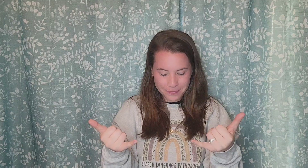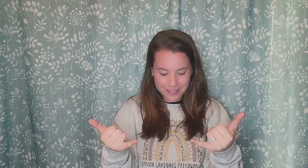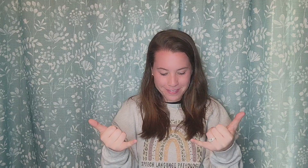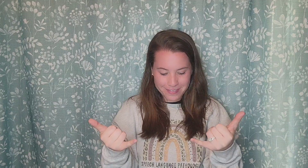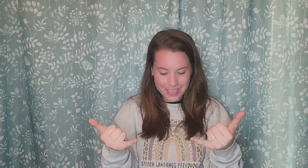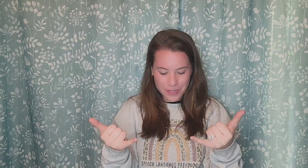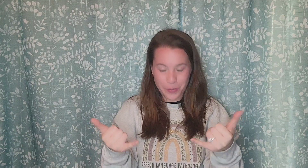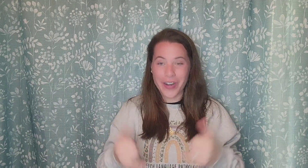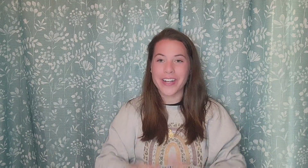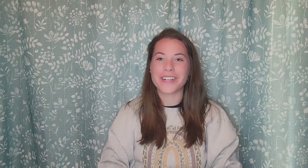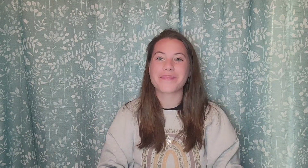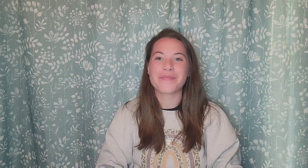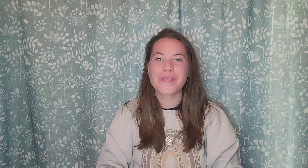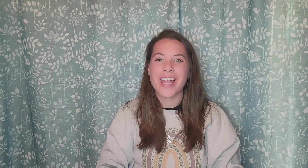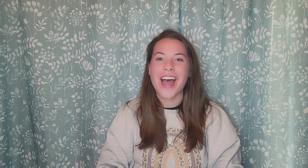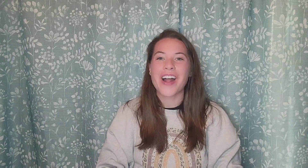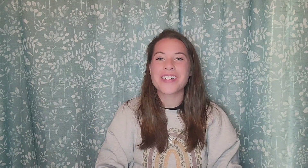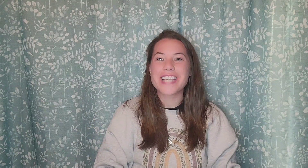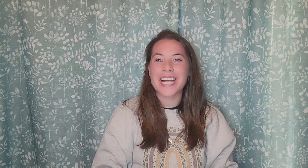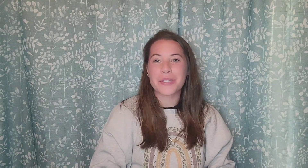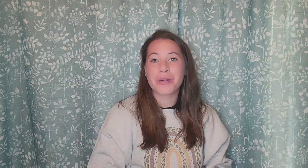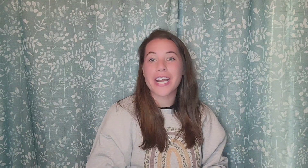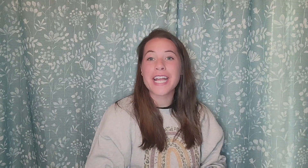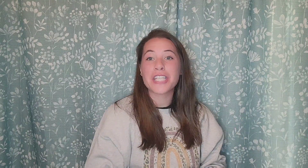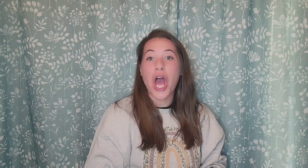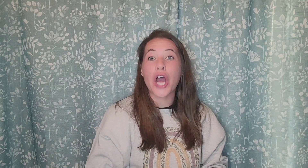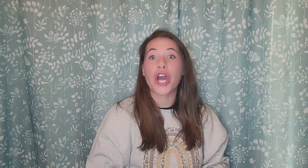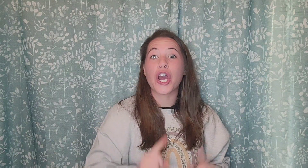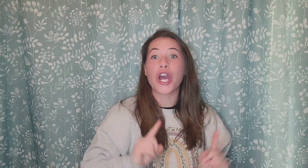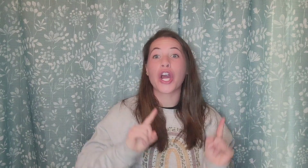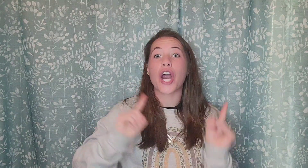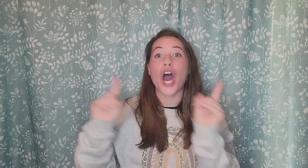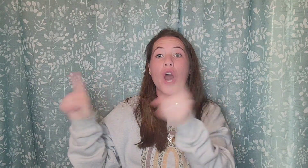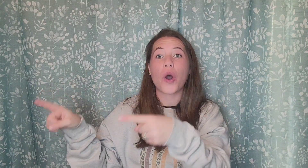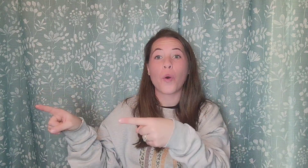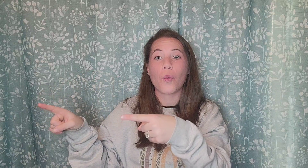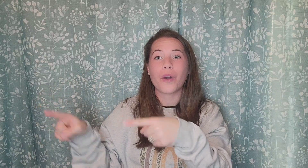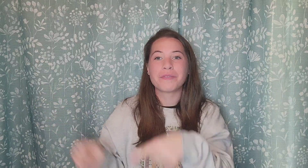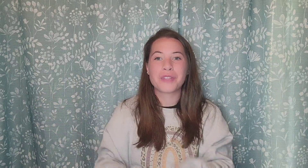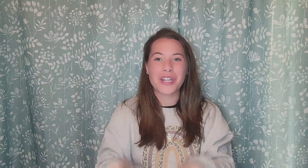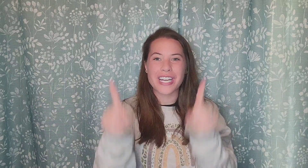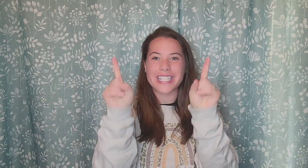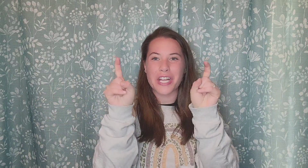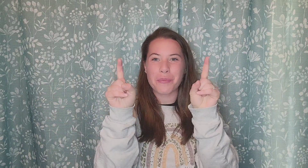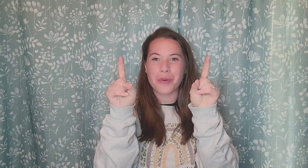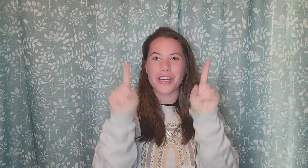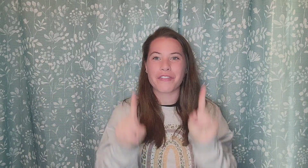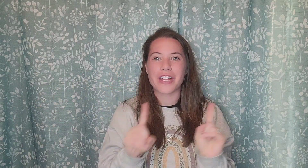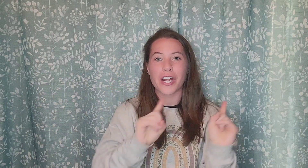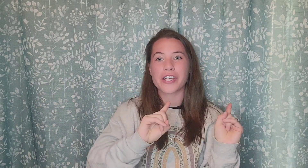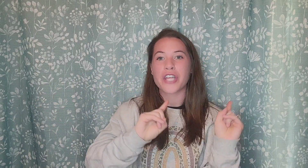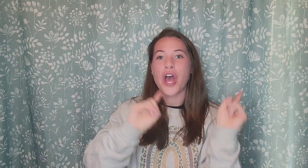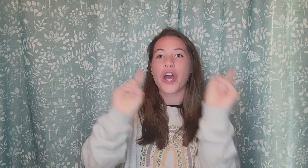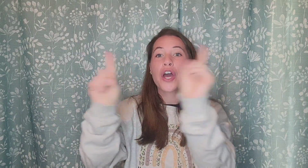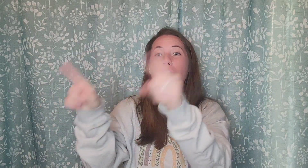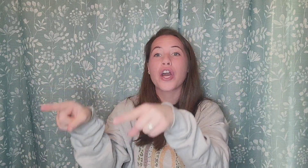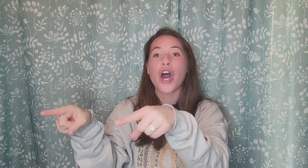Nice work. Our next word is go. You're going to take your pointer fingers. Go.